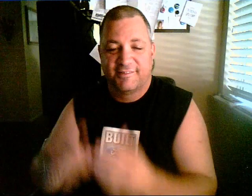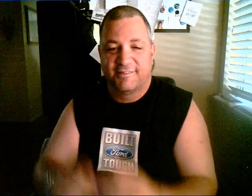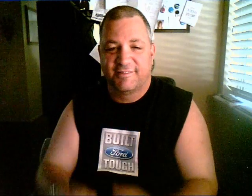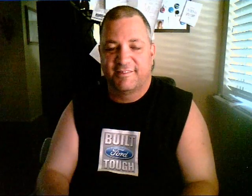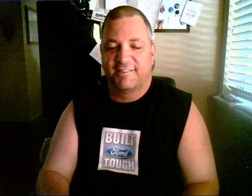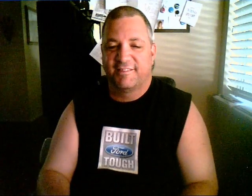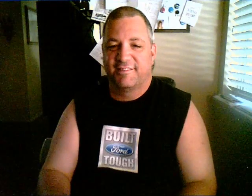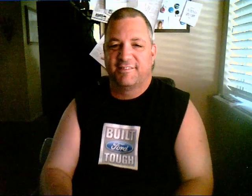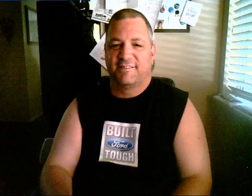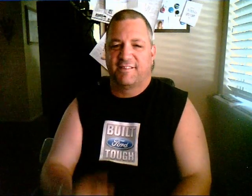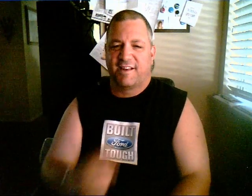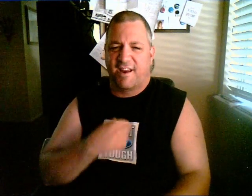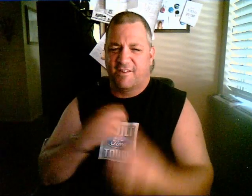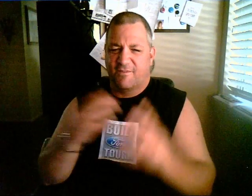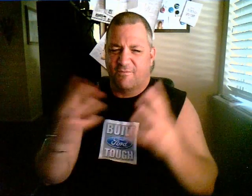a kid.